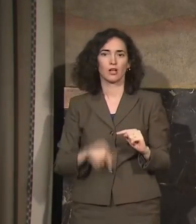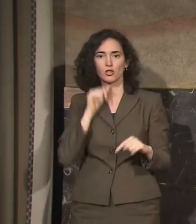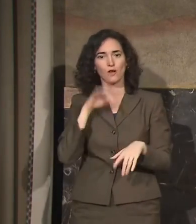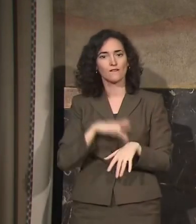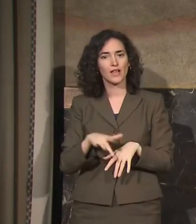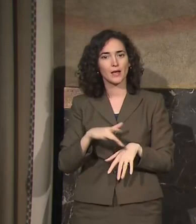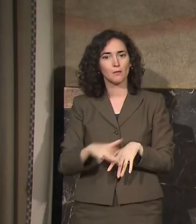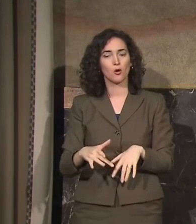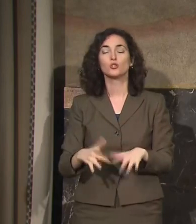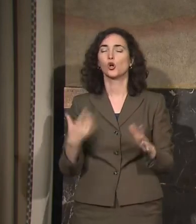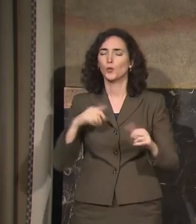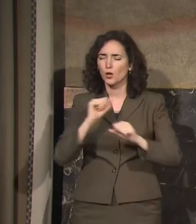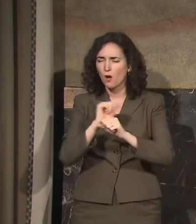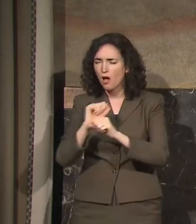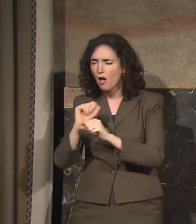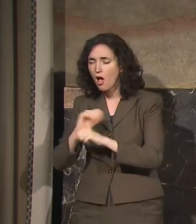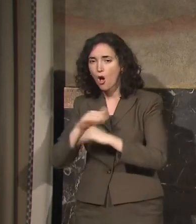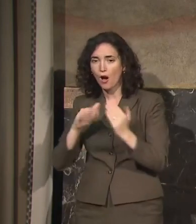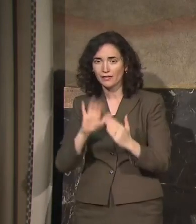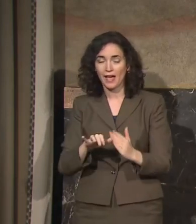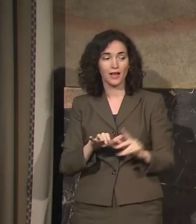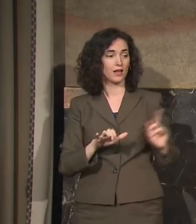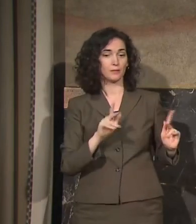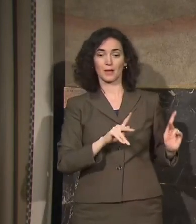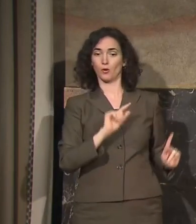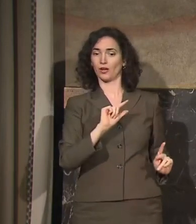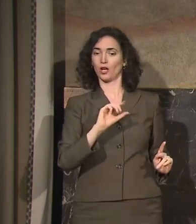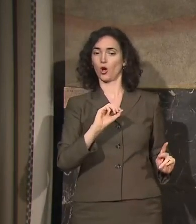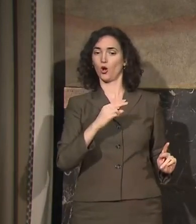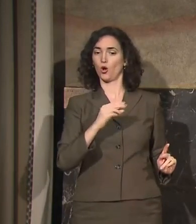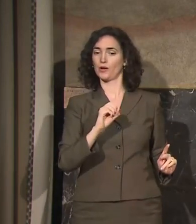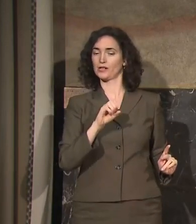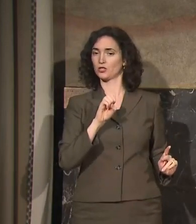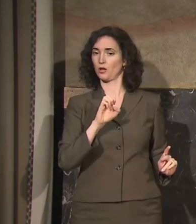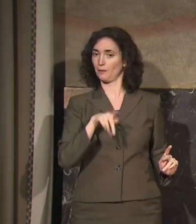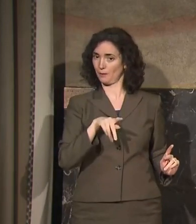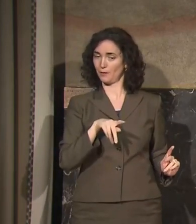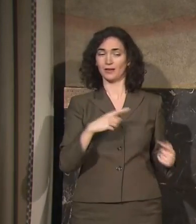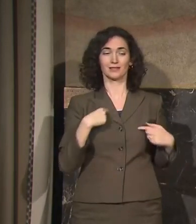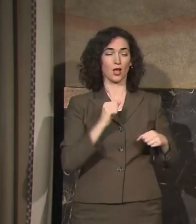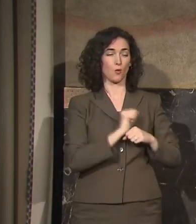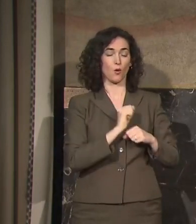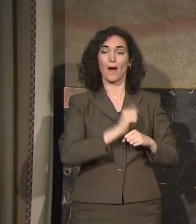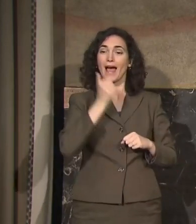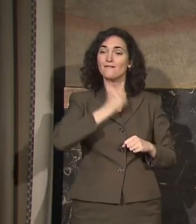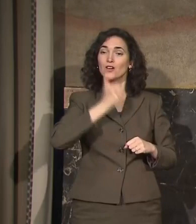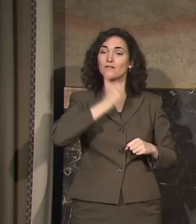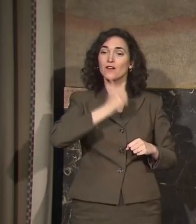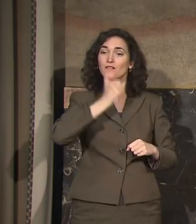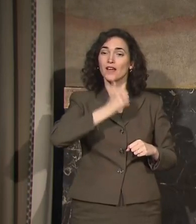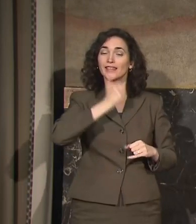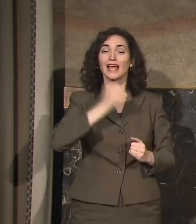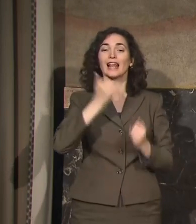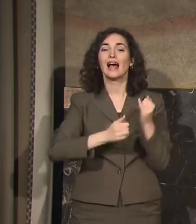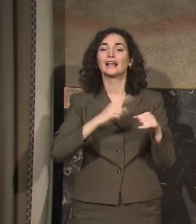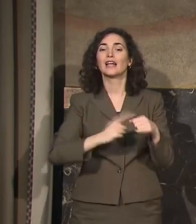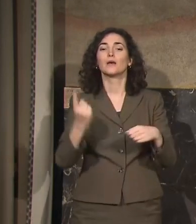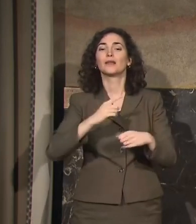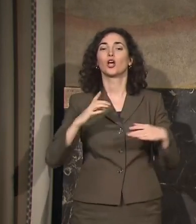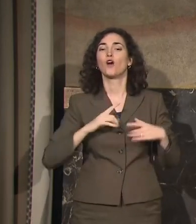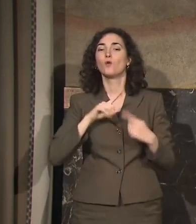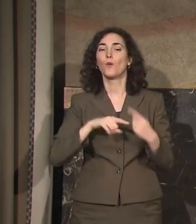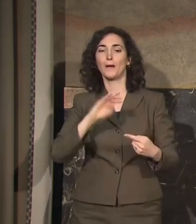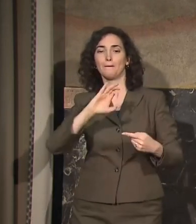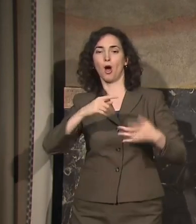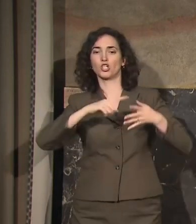working through all of that. The folks at Gosep, they have not had a day off since early March, and working